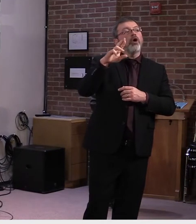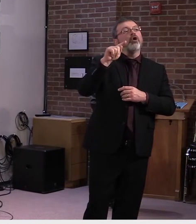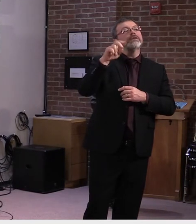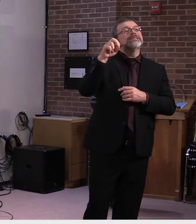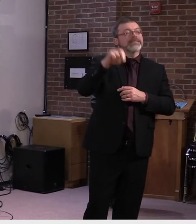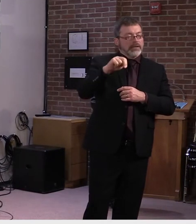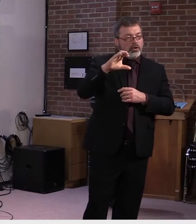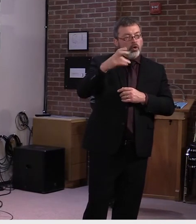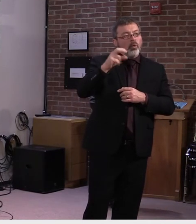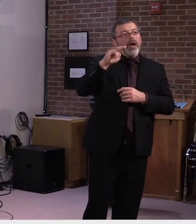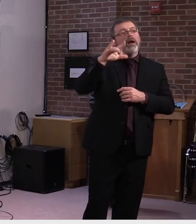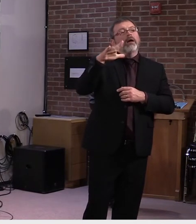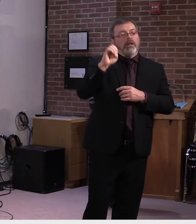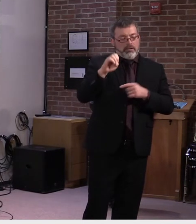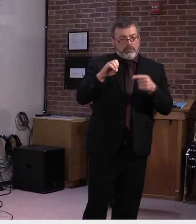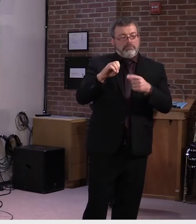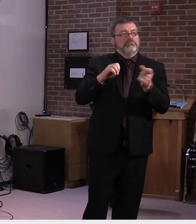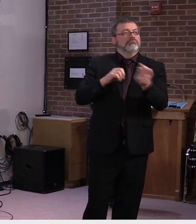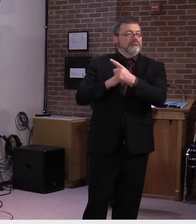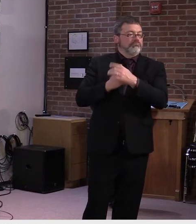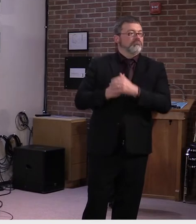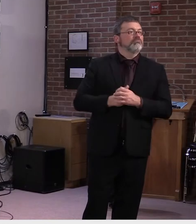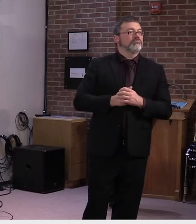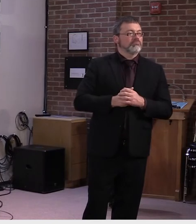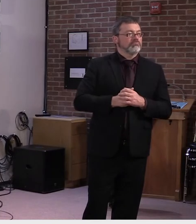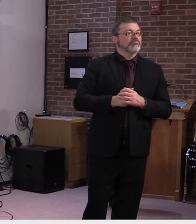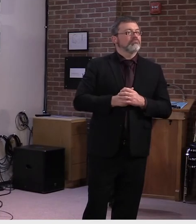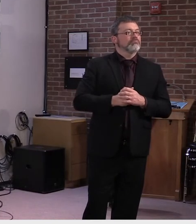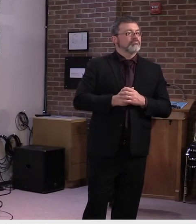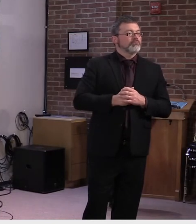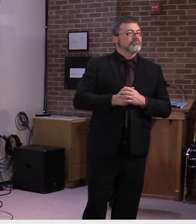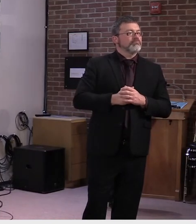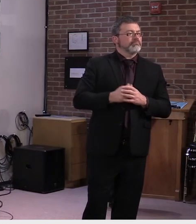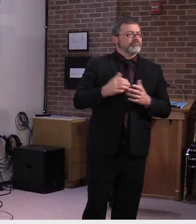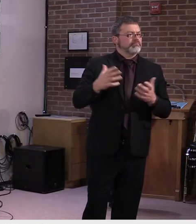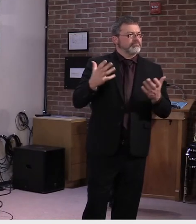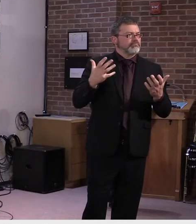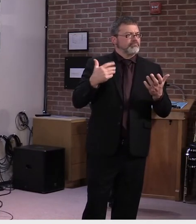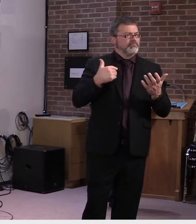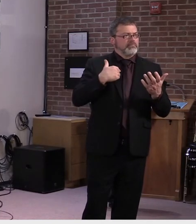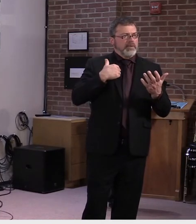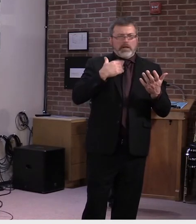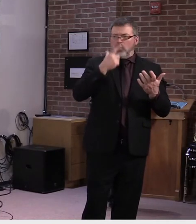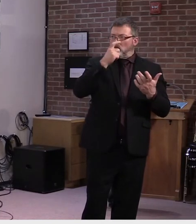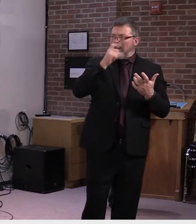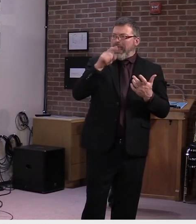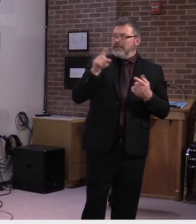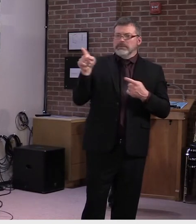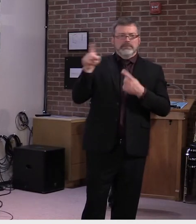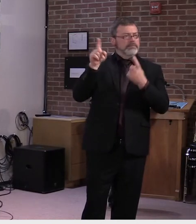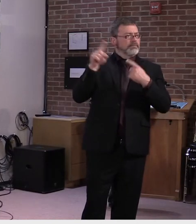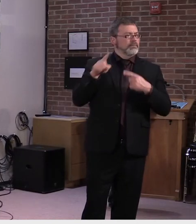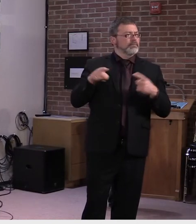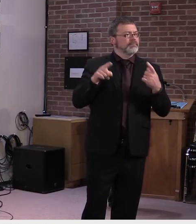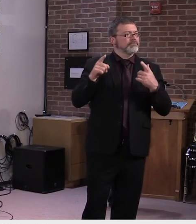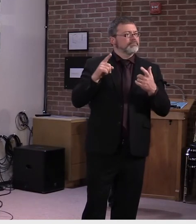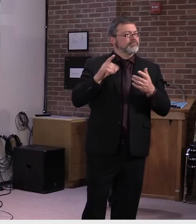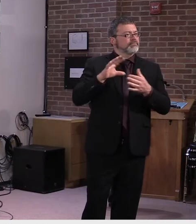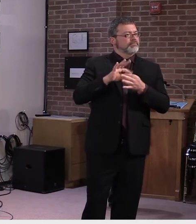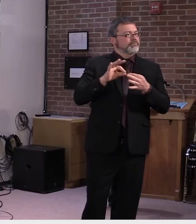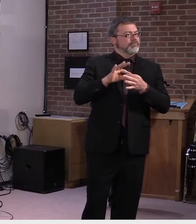Hello. I'm not sure to whom this question should be directed. It's about contact tracing and